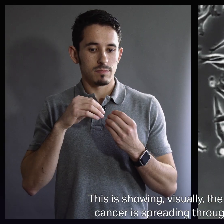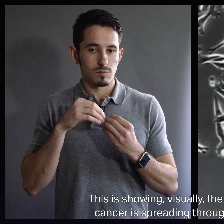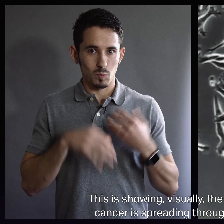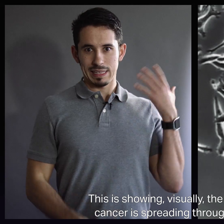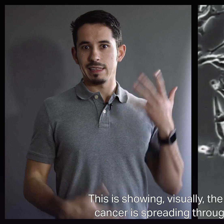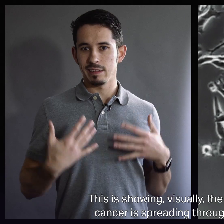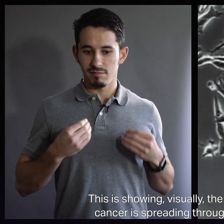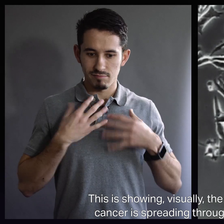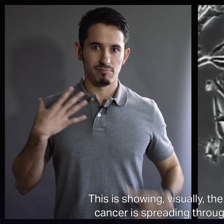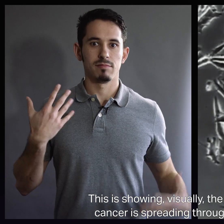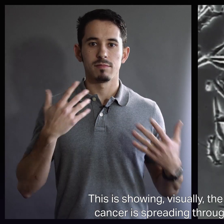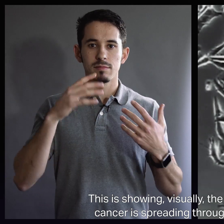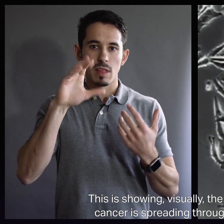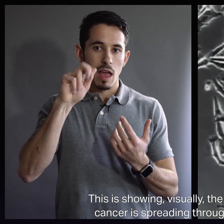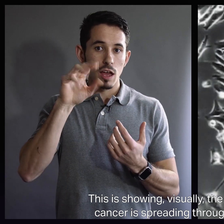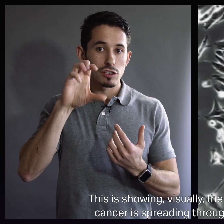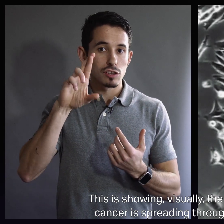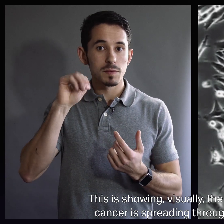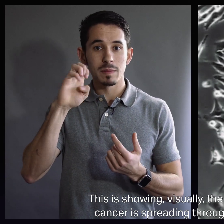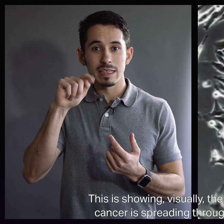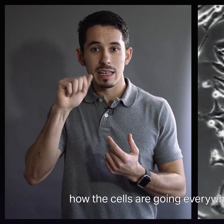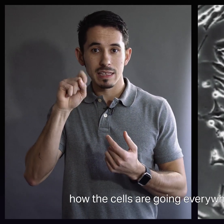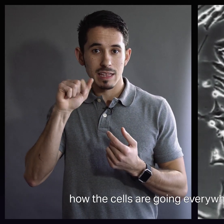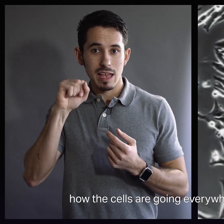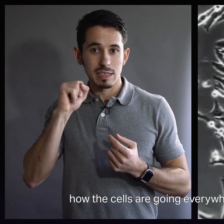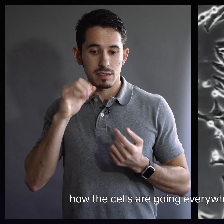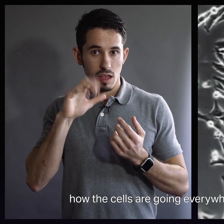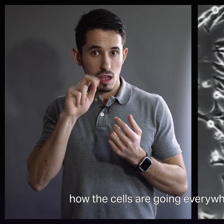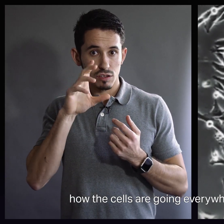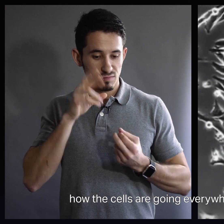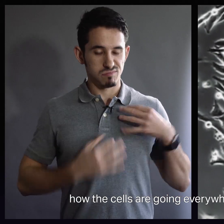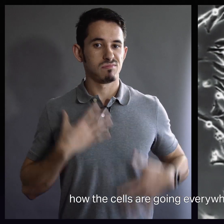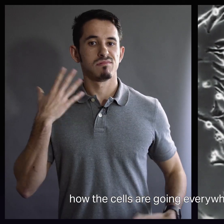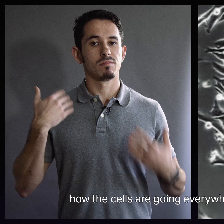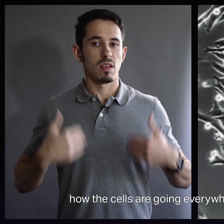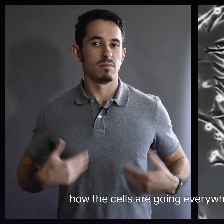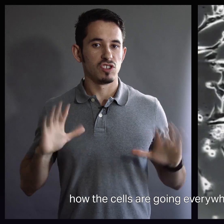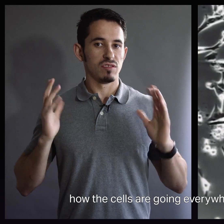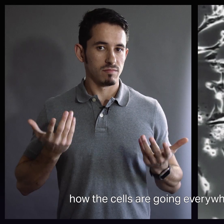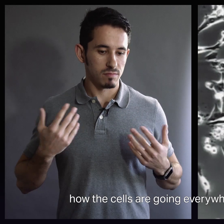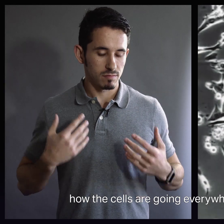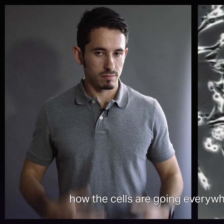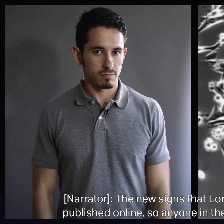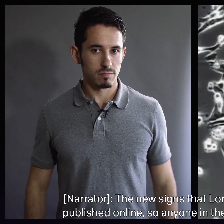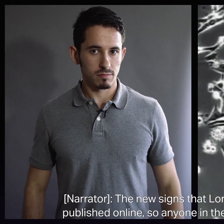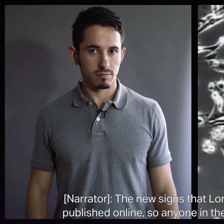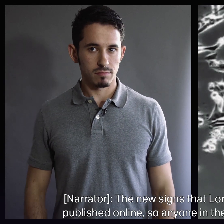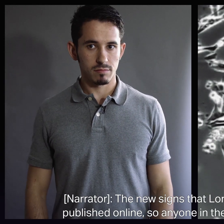of how cancer is spreading throughout the body. How the cells are going everywhere within the body. The new signs that